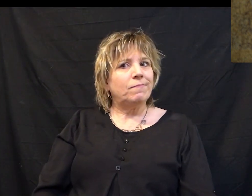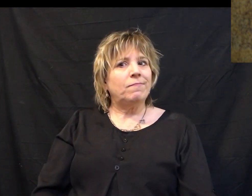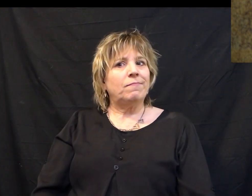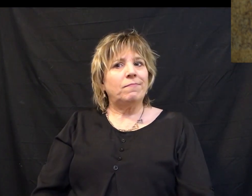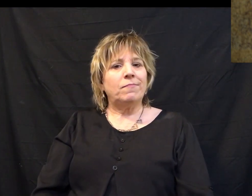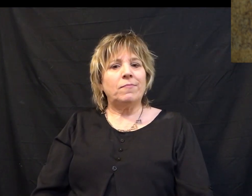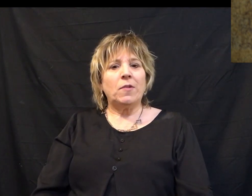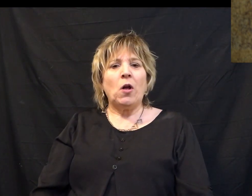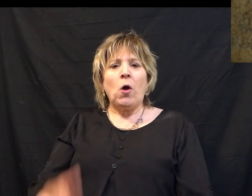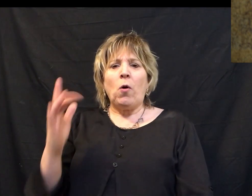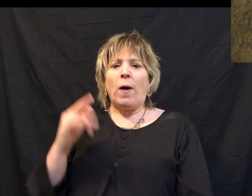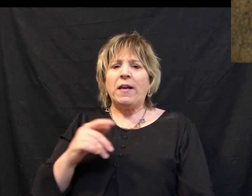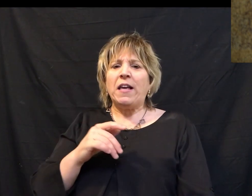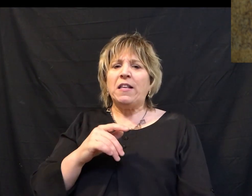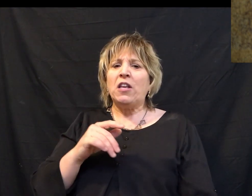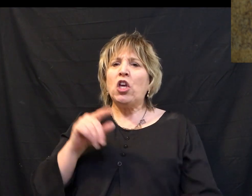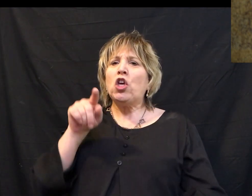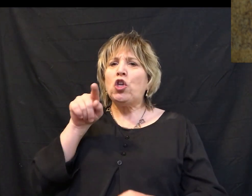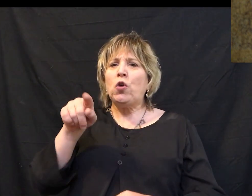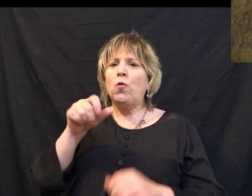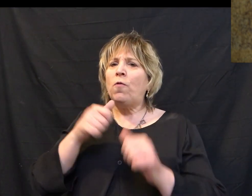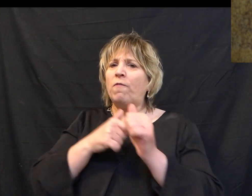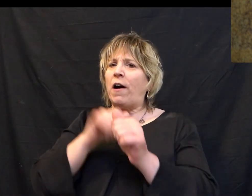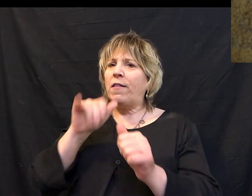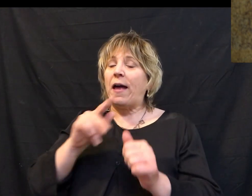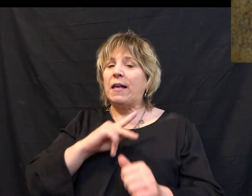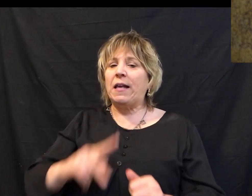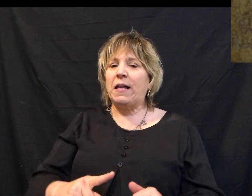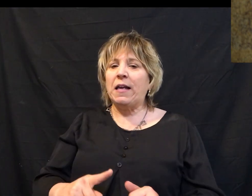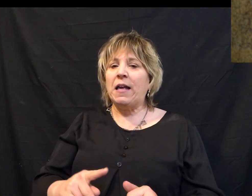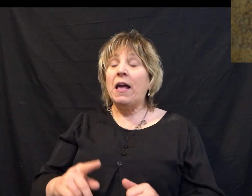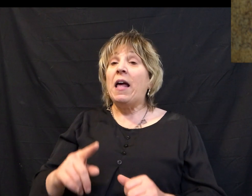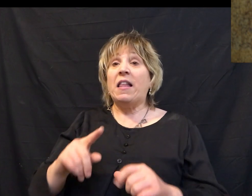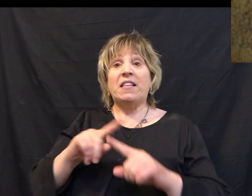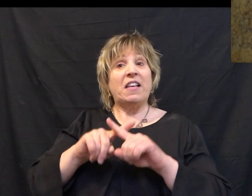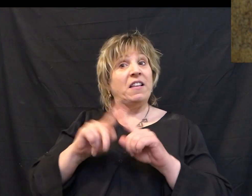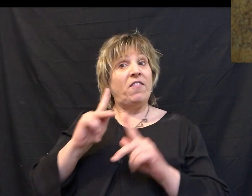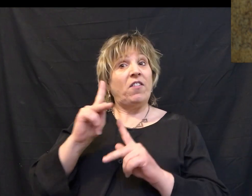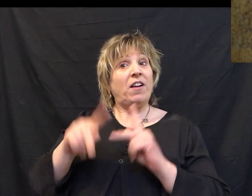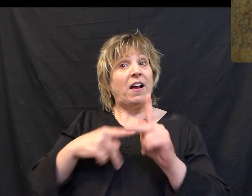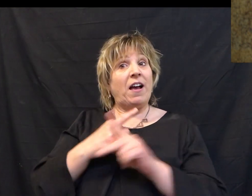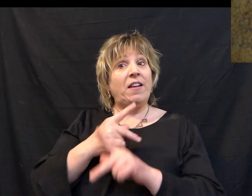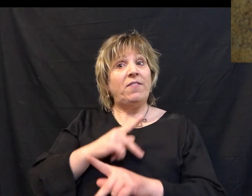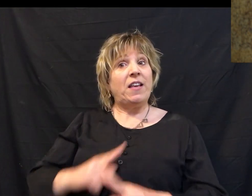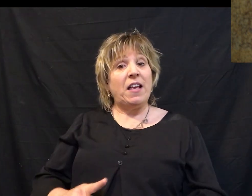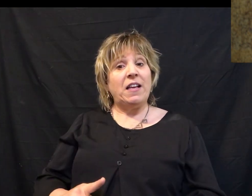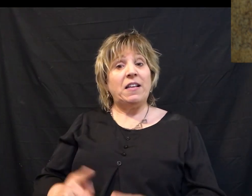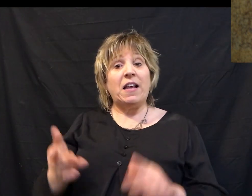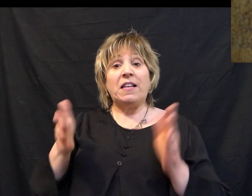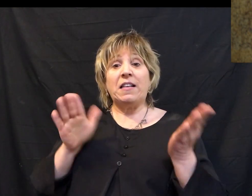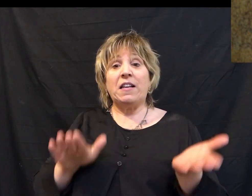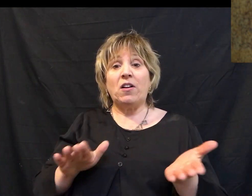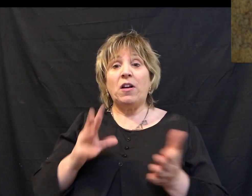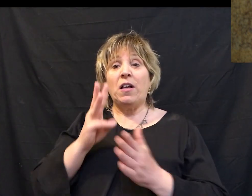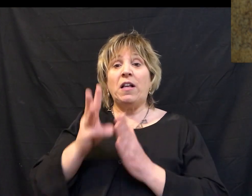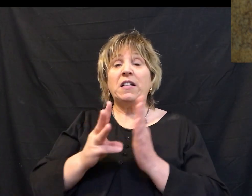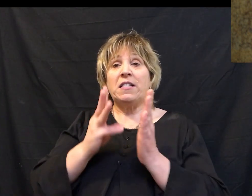Well, John, why can you follow that king? You know why? Because when this different kind of king died